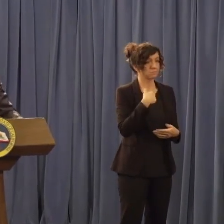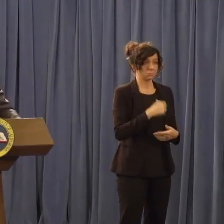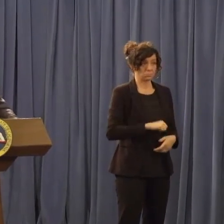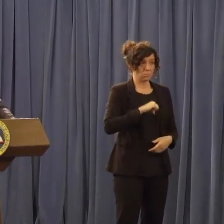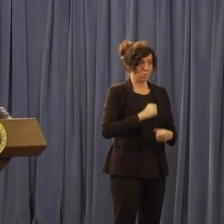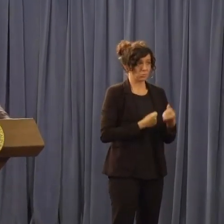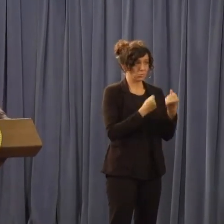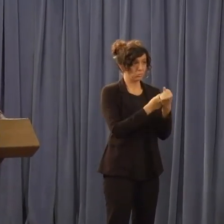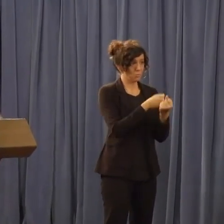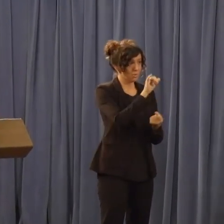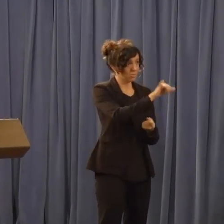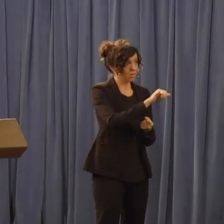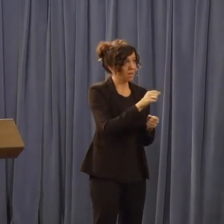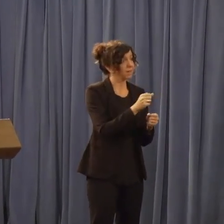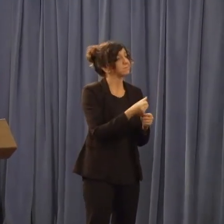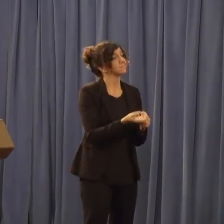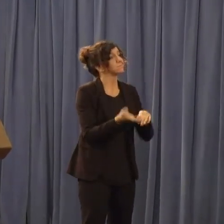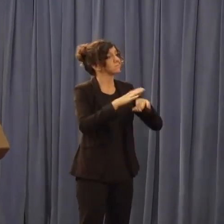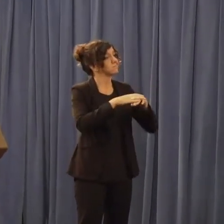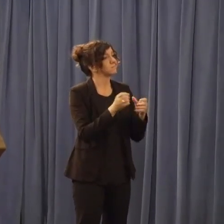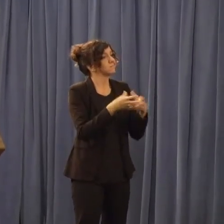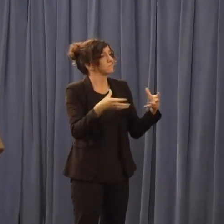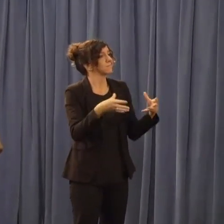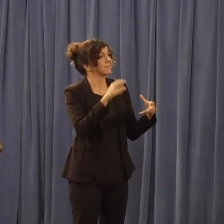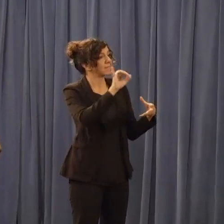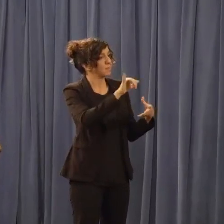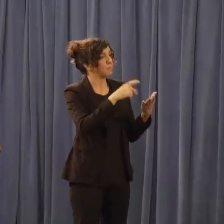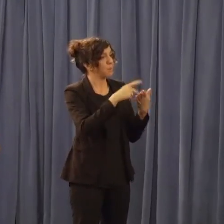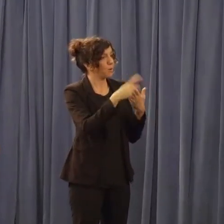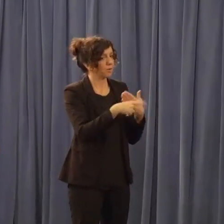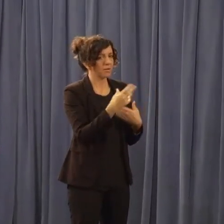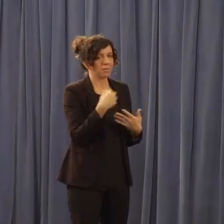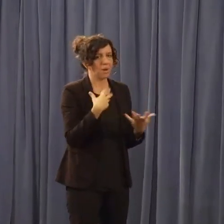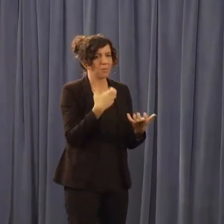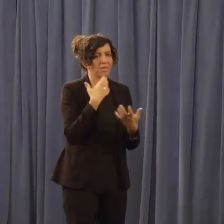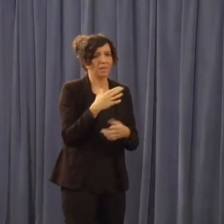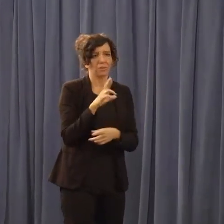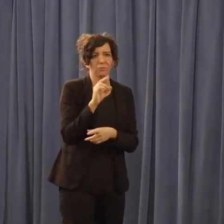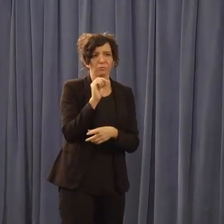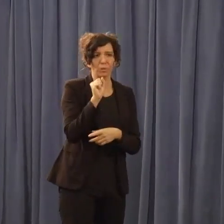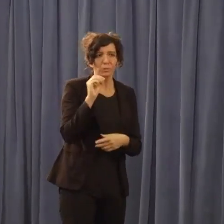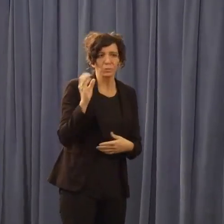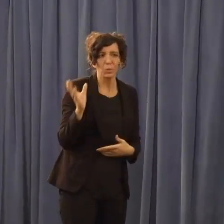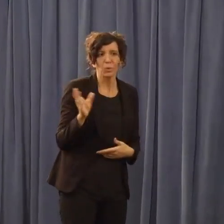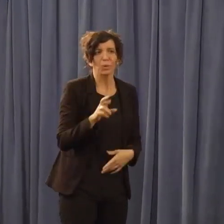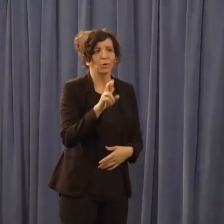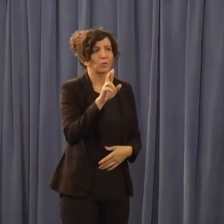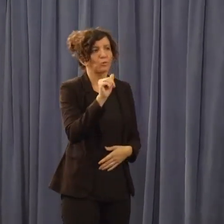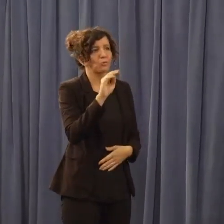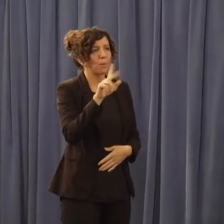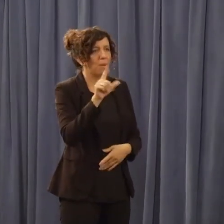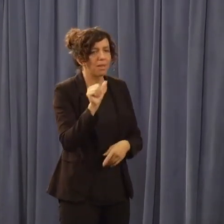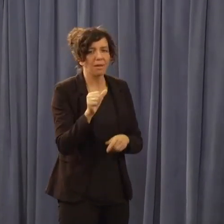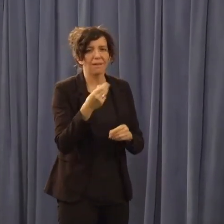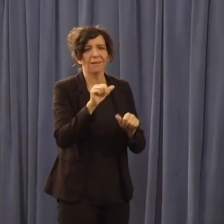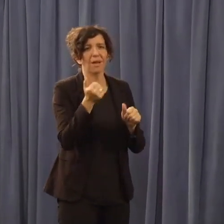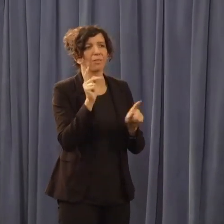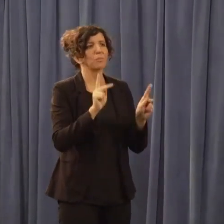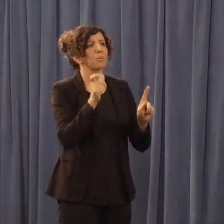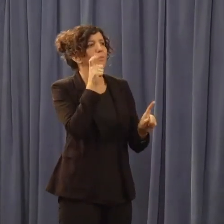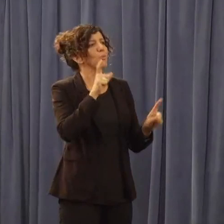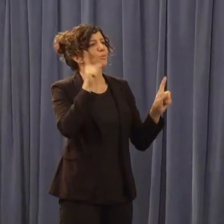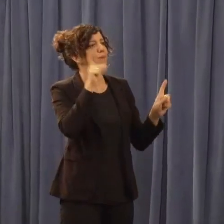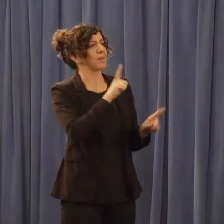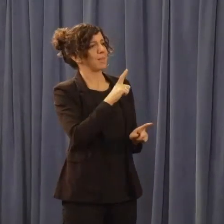expansion. And I want to thank, well, from DeRazzo to Rambula and other members upstairs